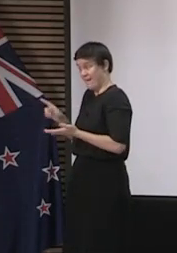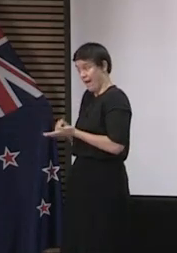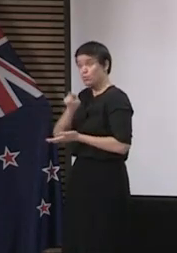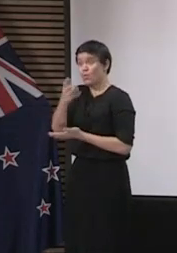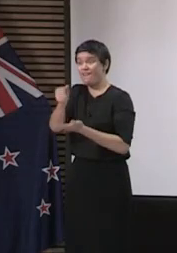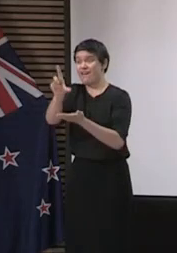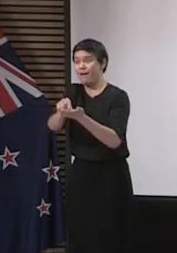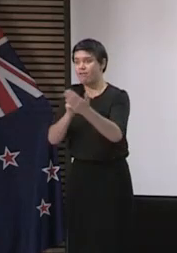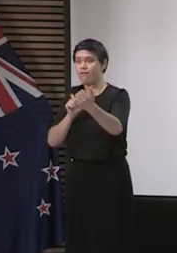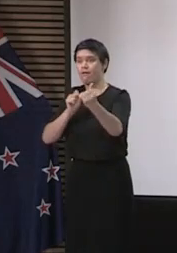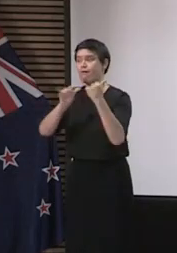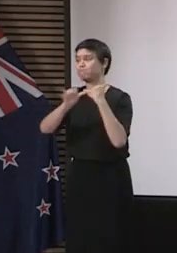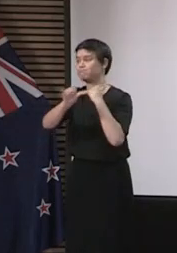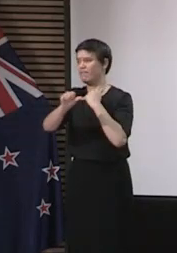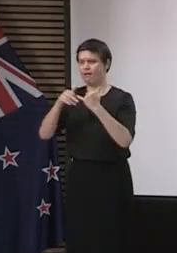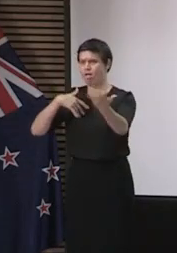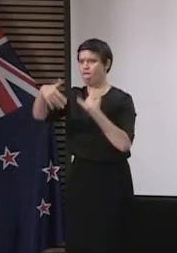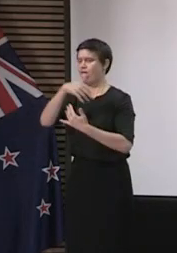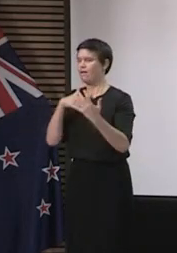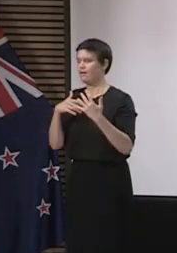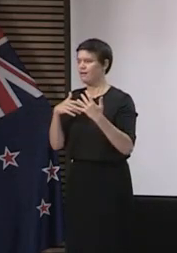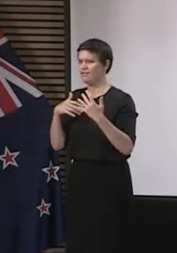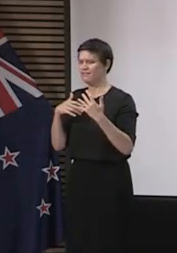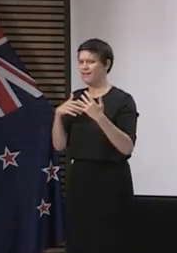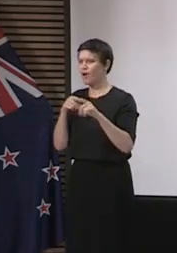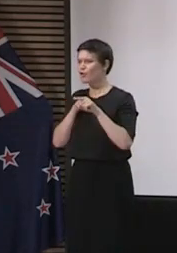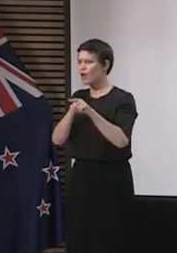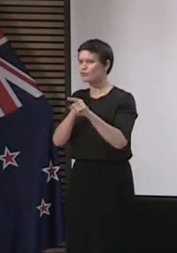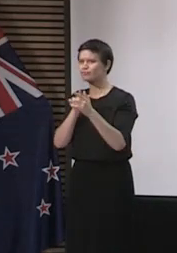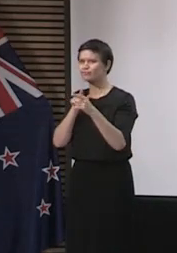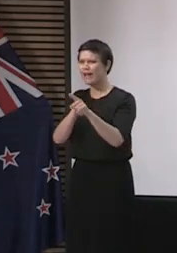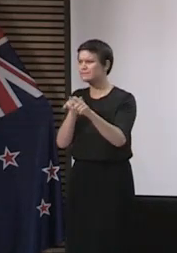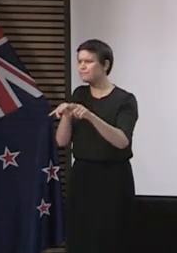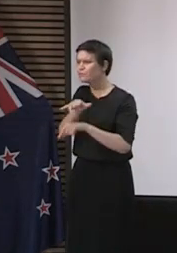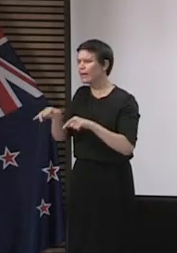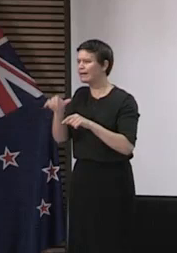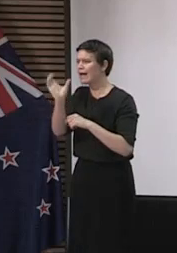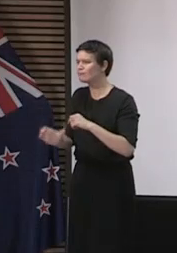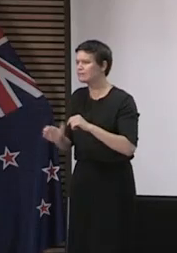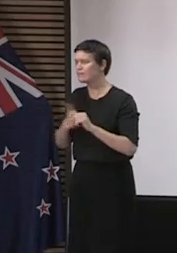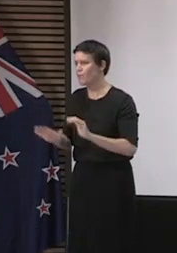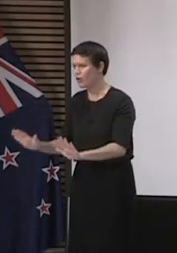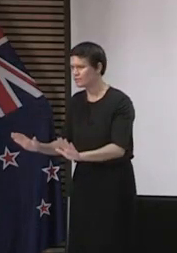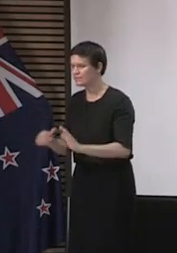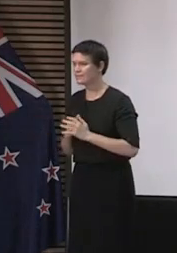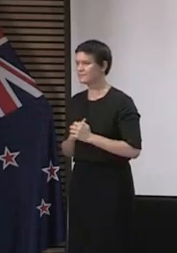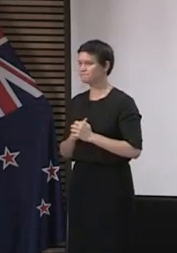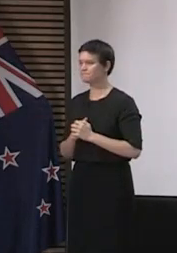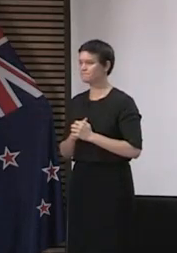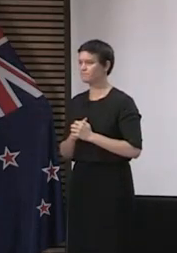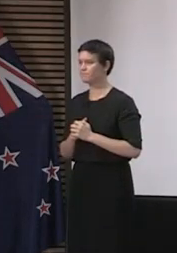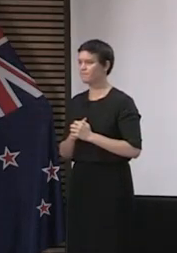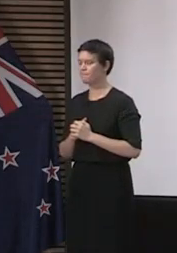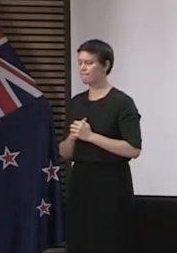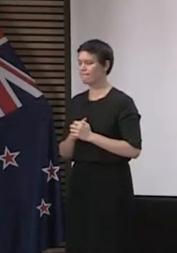Back in Singapore, was thought to have needed 80% take-up to be useful. Have we done any surveys and see any appetite for New Zealanders?